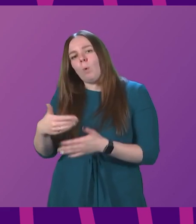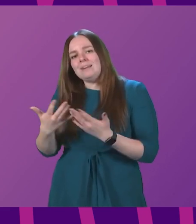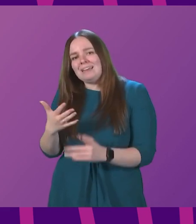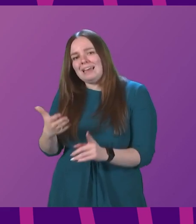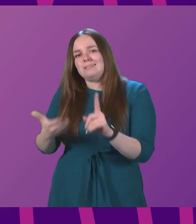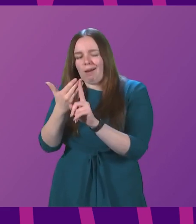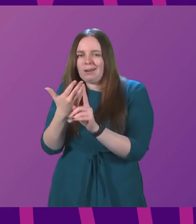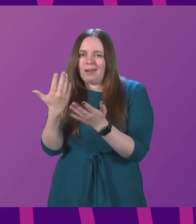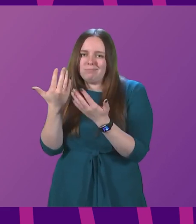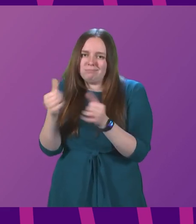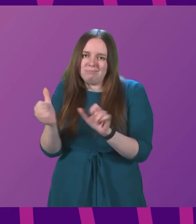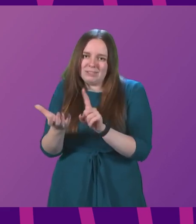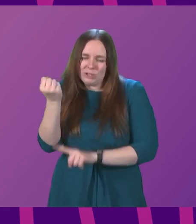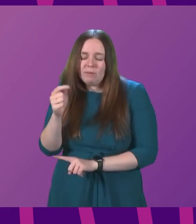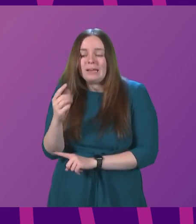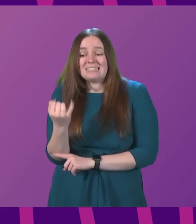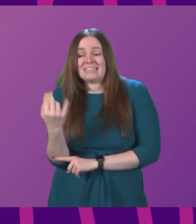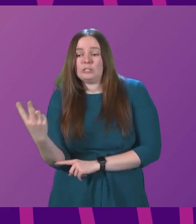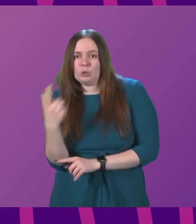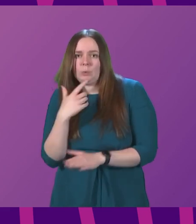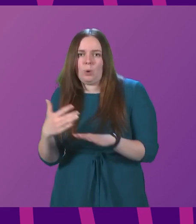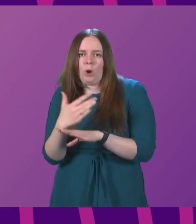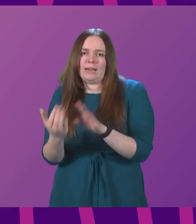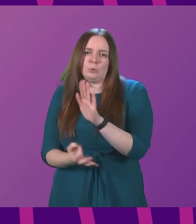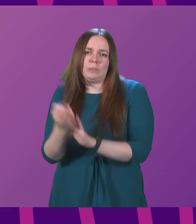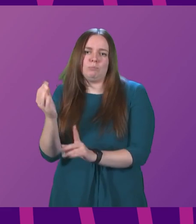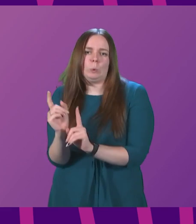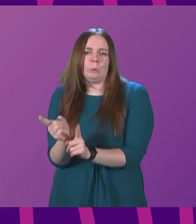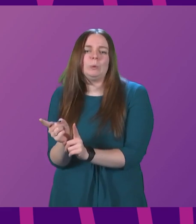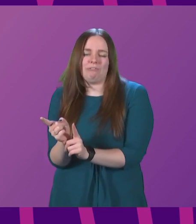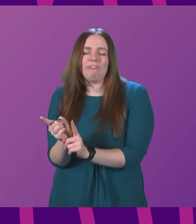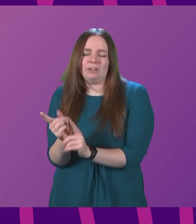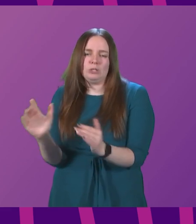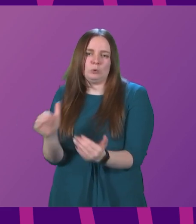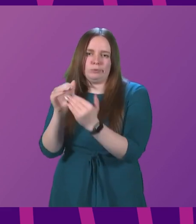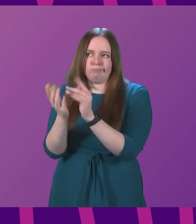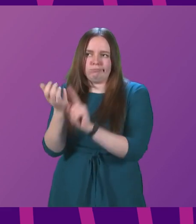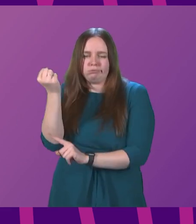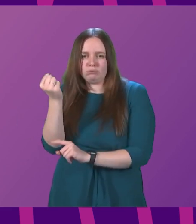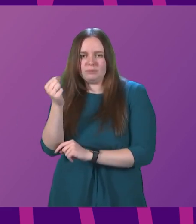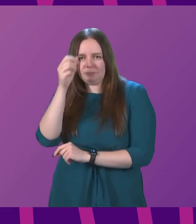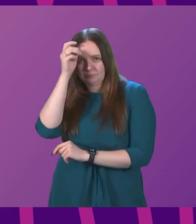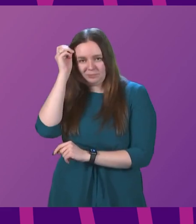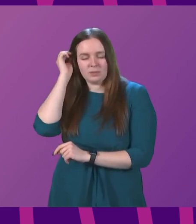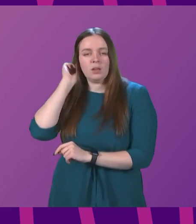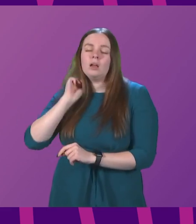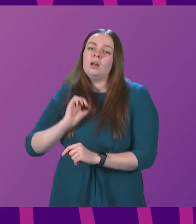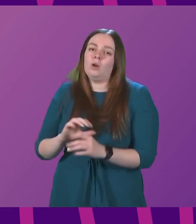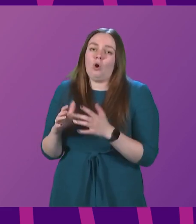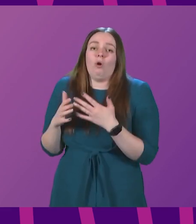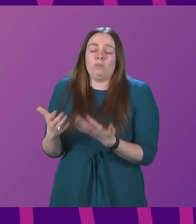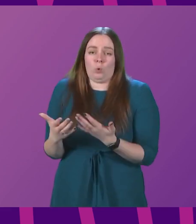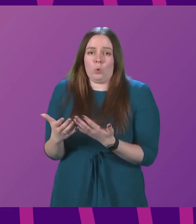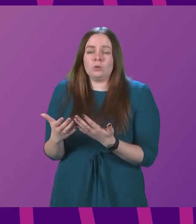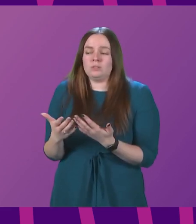met, but on the 62, when we are working, of course, to improve that and to meet that. The core to this, though, of course,